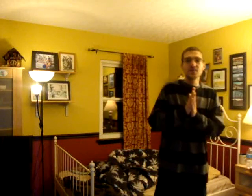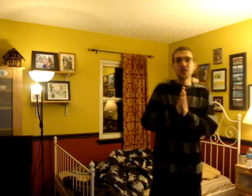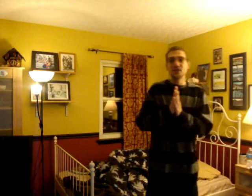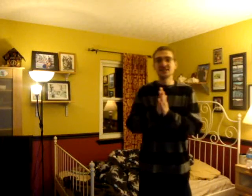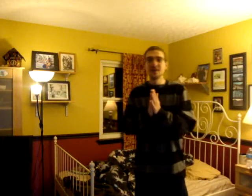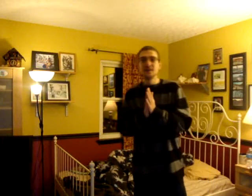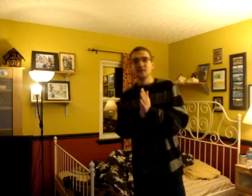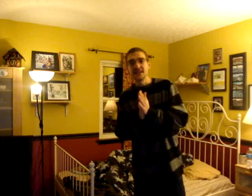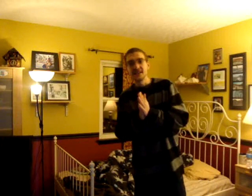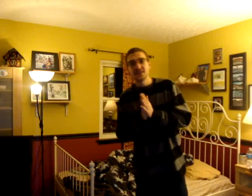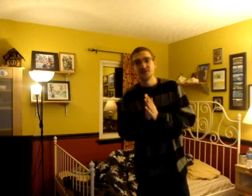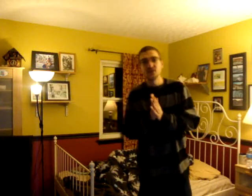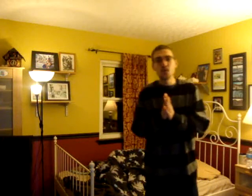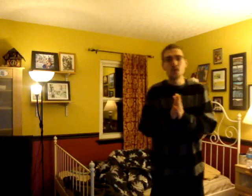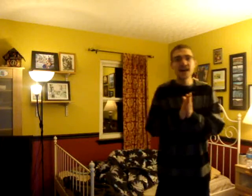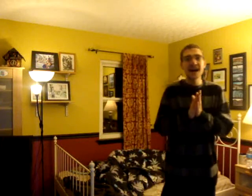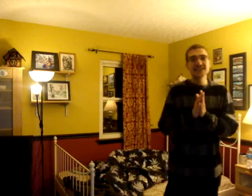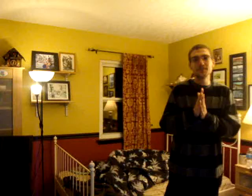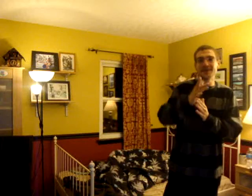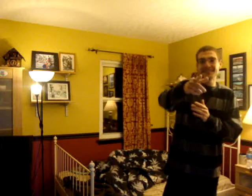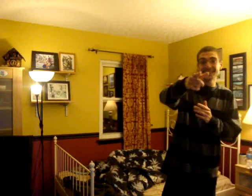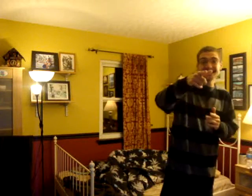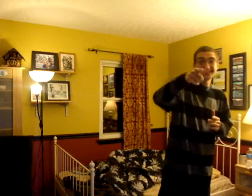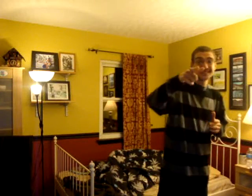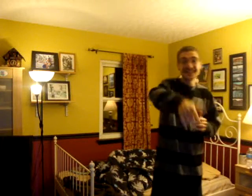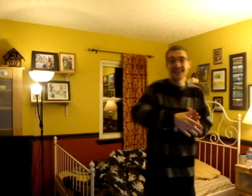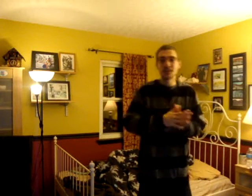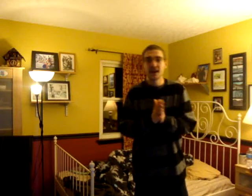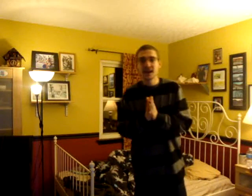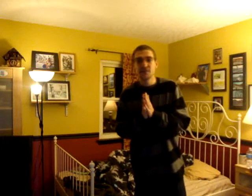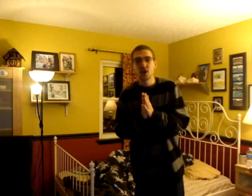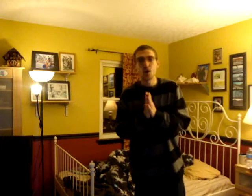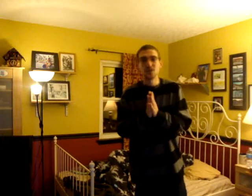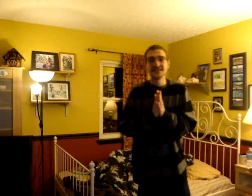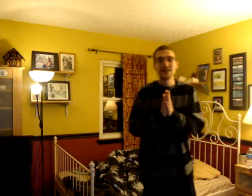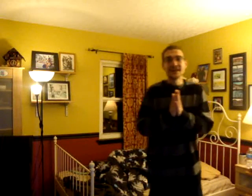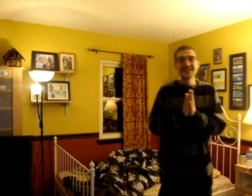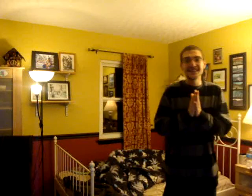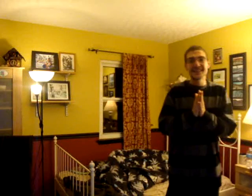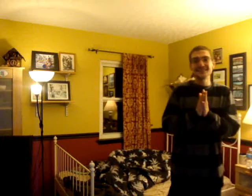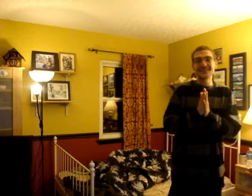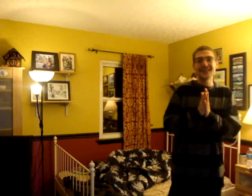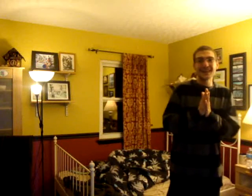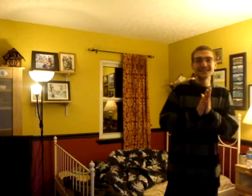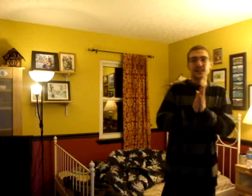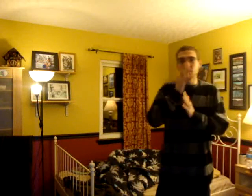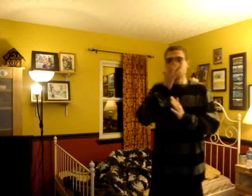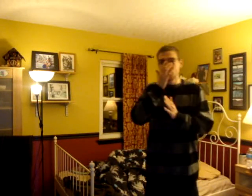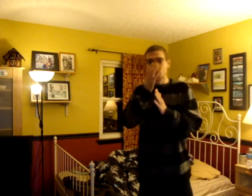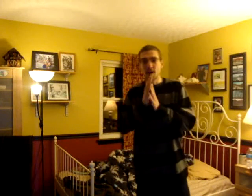get blown to smithereens, cause you know what? I spit a 616 that'll have your whole team sayin' SAS. So you know,